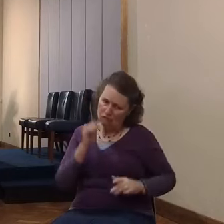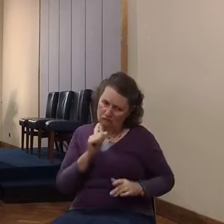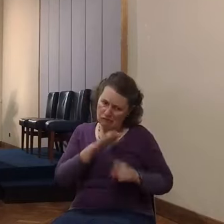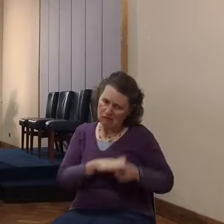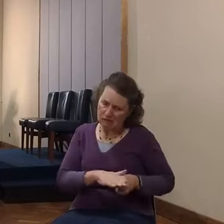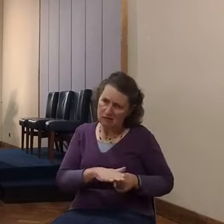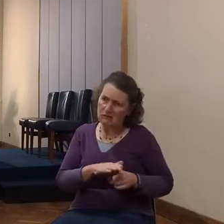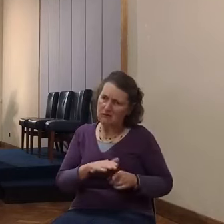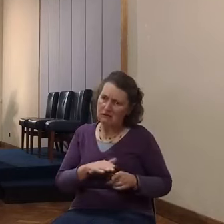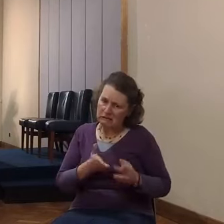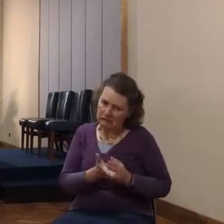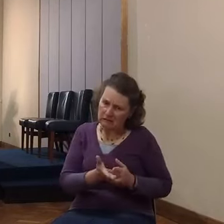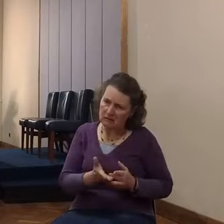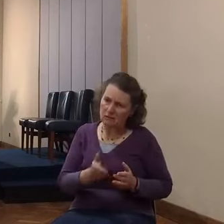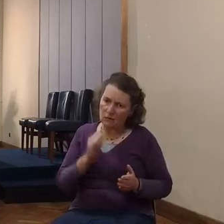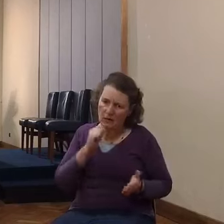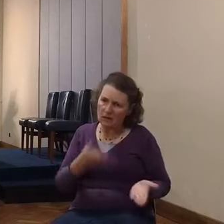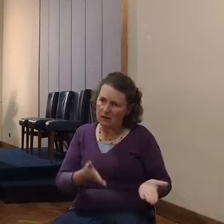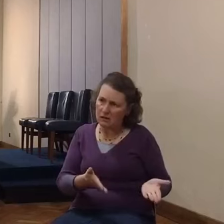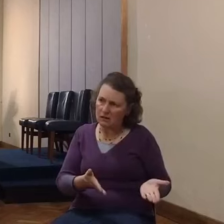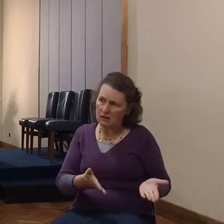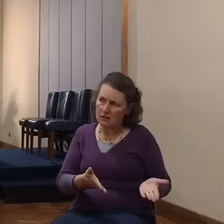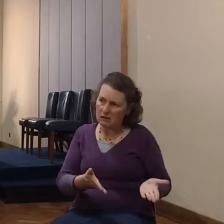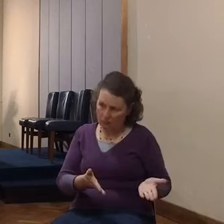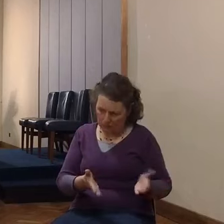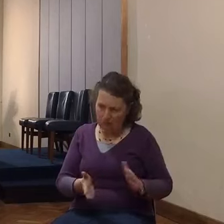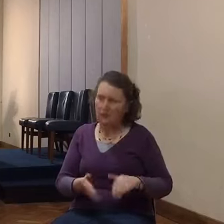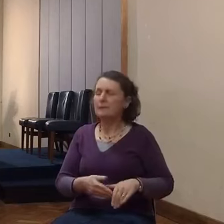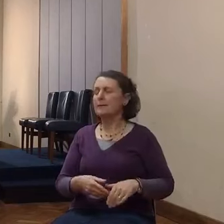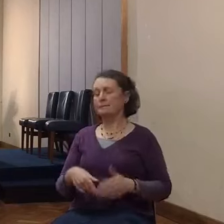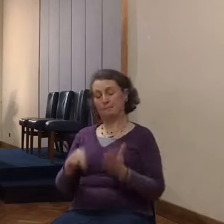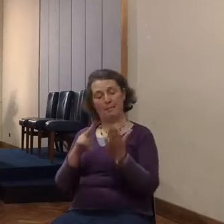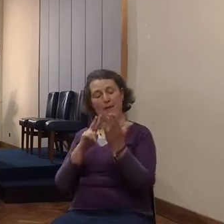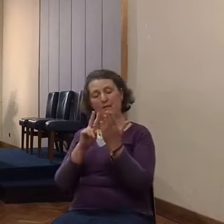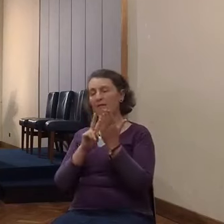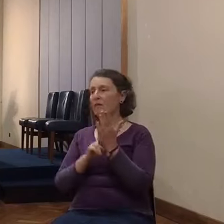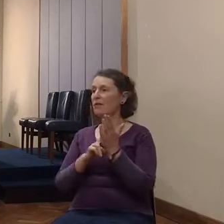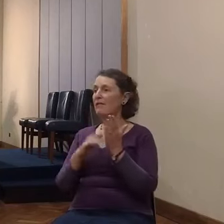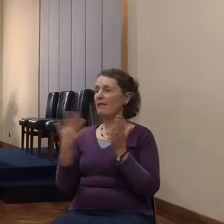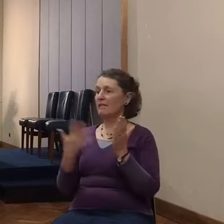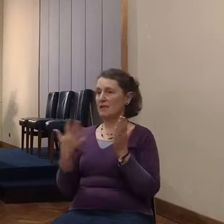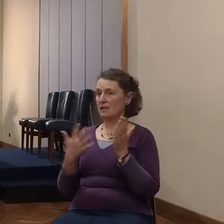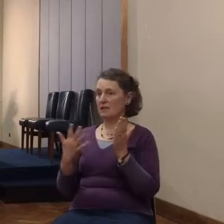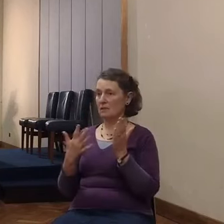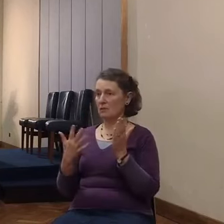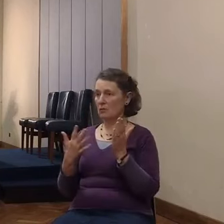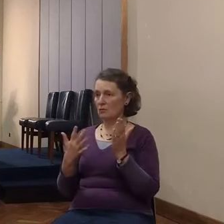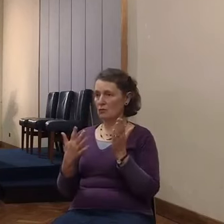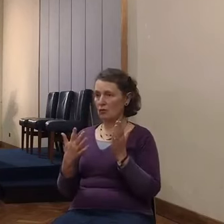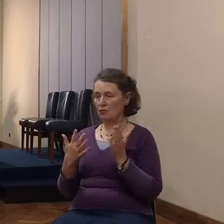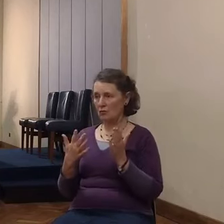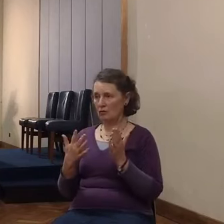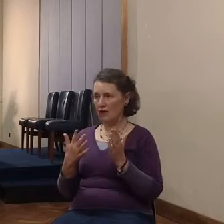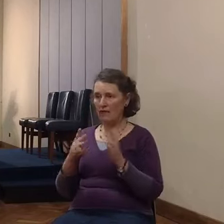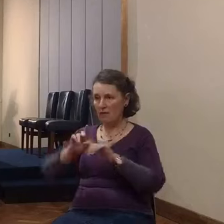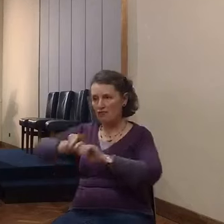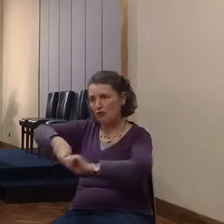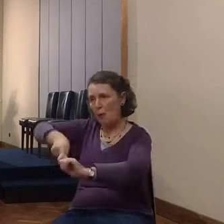Well, verse 15, then she let them down by a cord through the window, for her